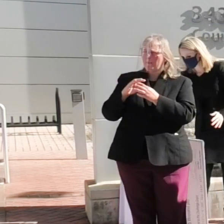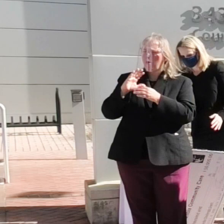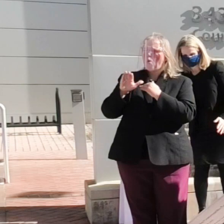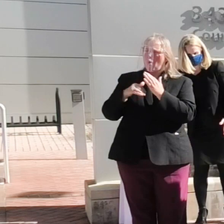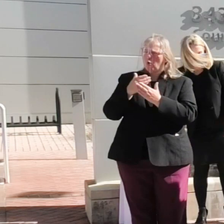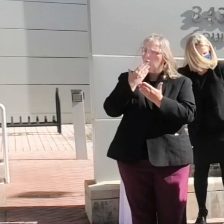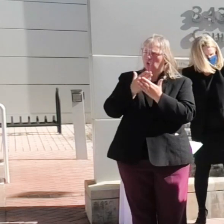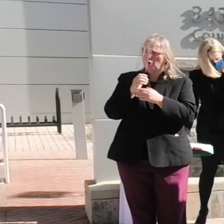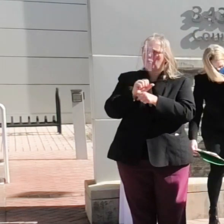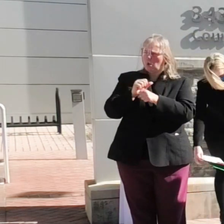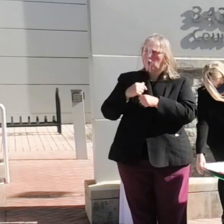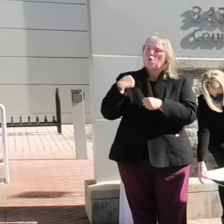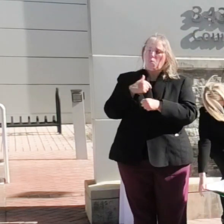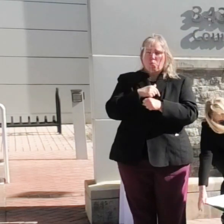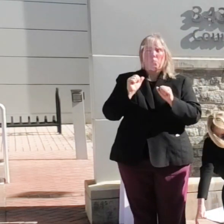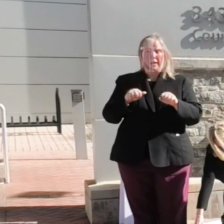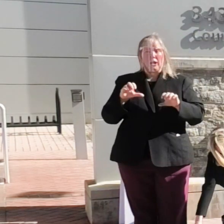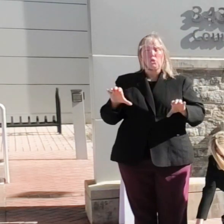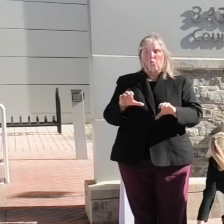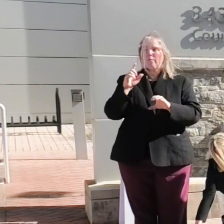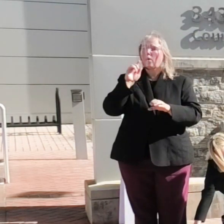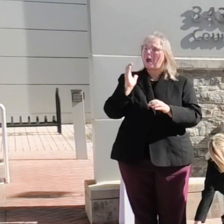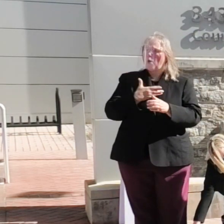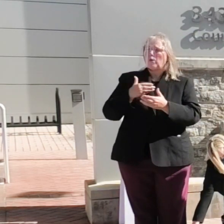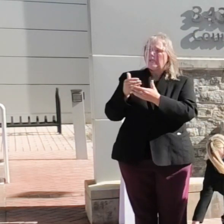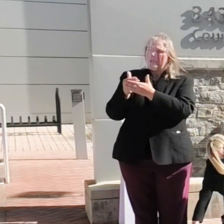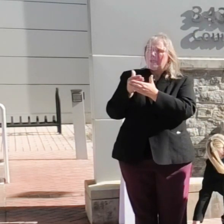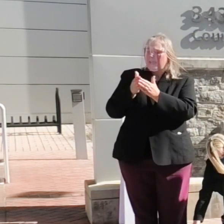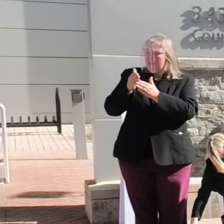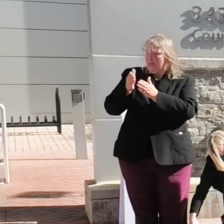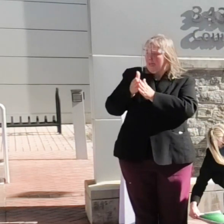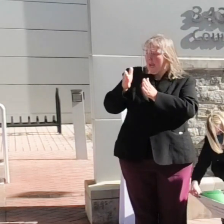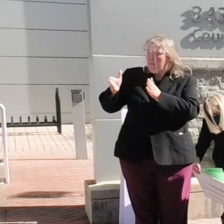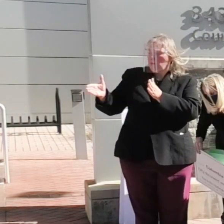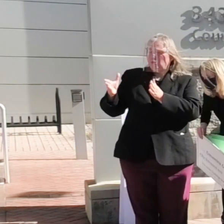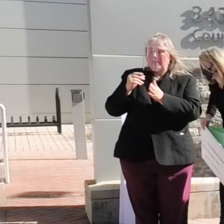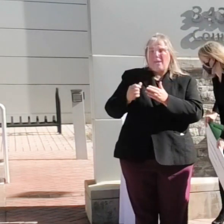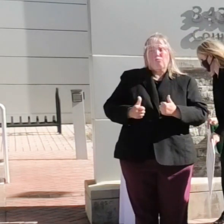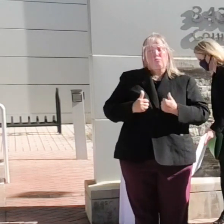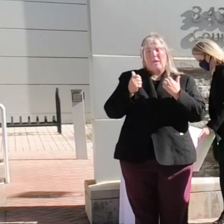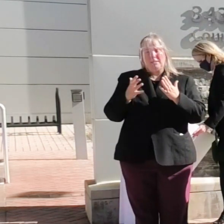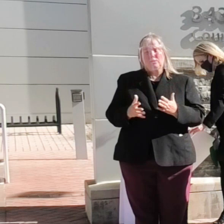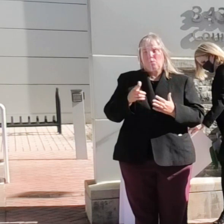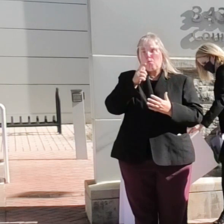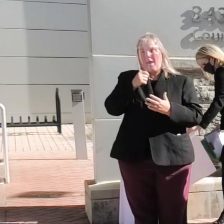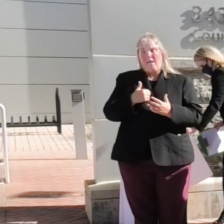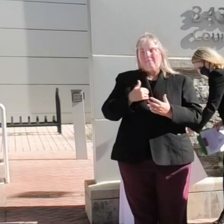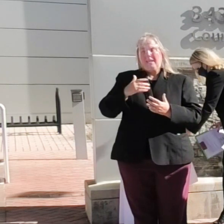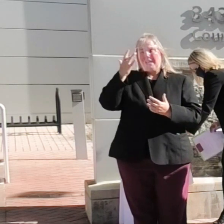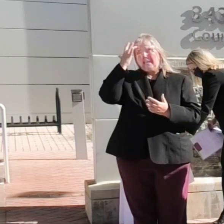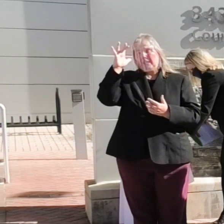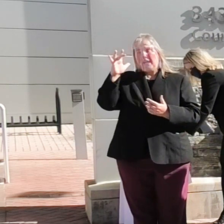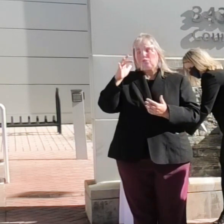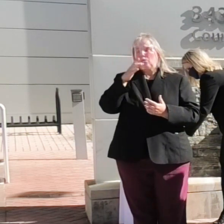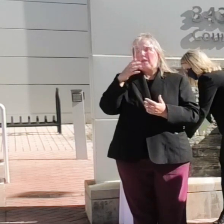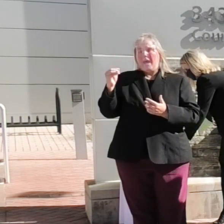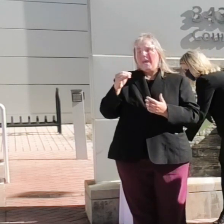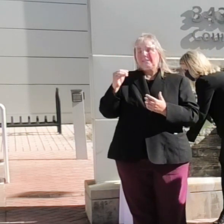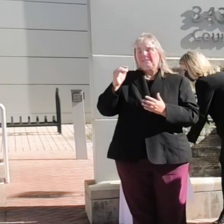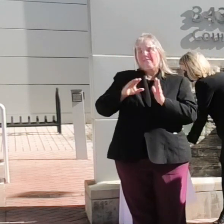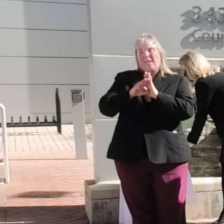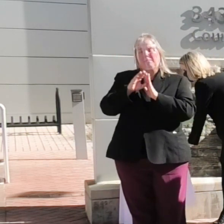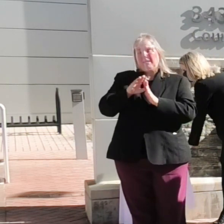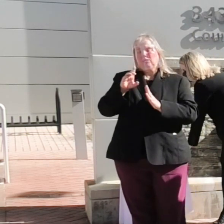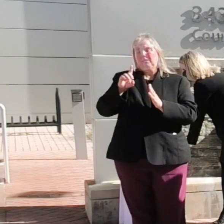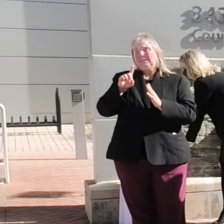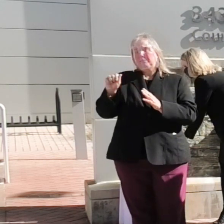do for our neighbors and residents with intellectual and developmental disabilities, not just